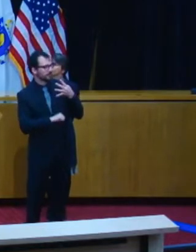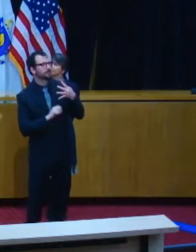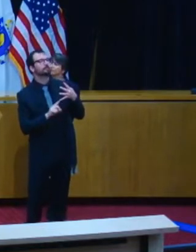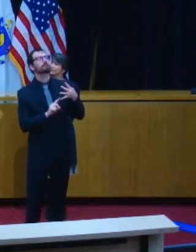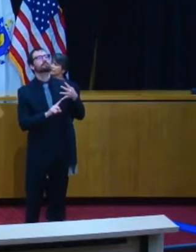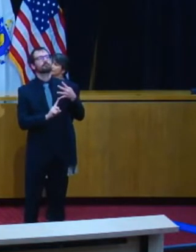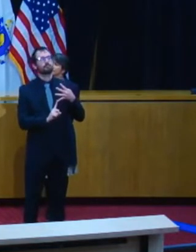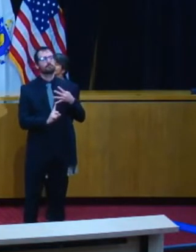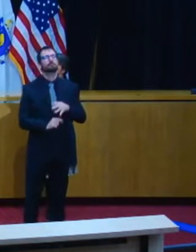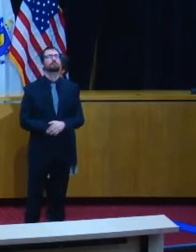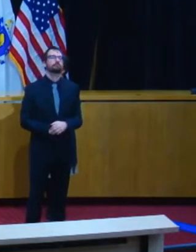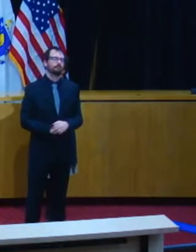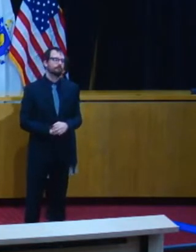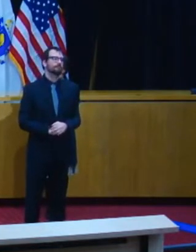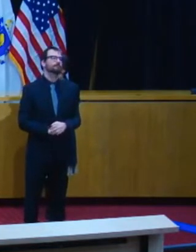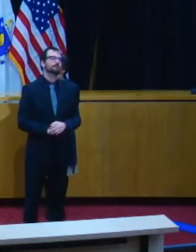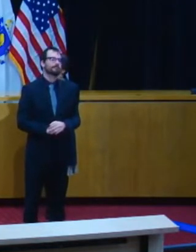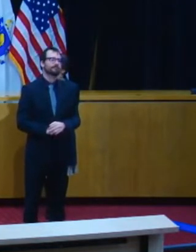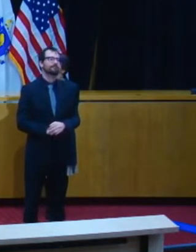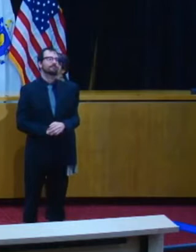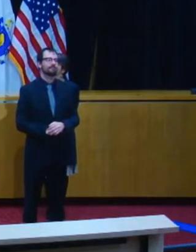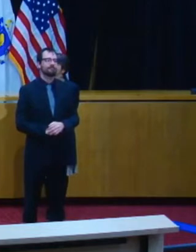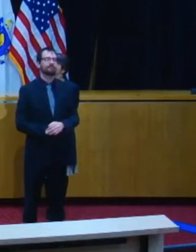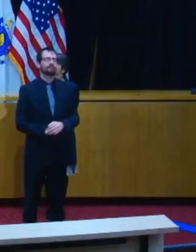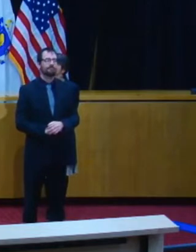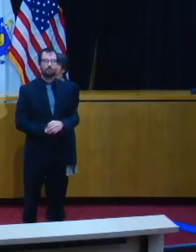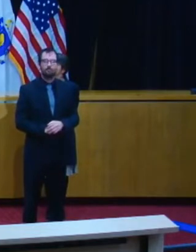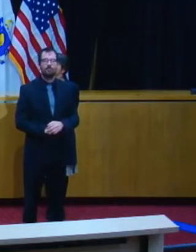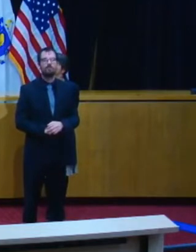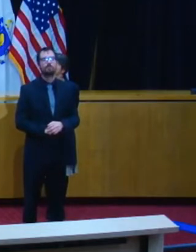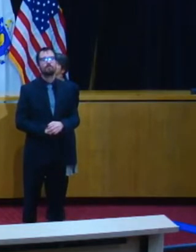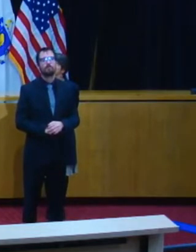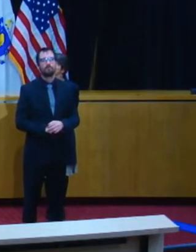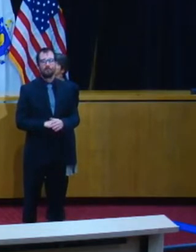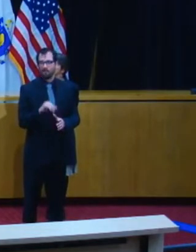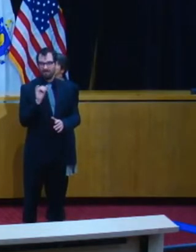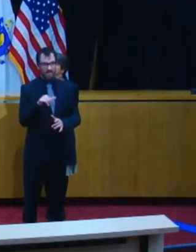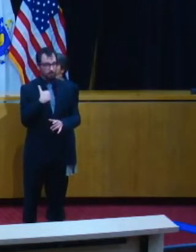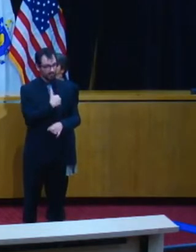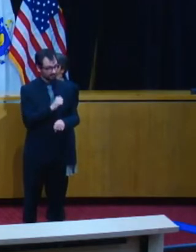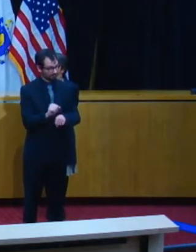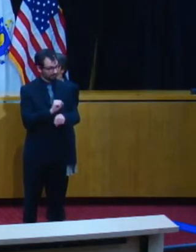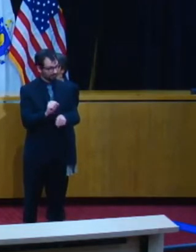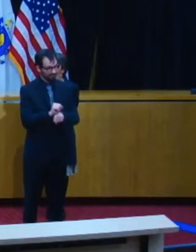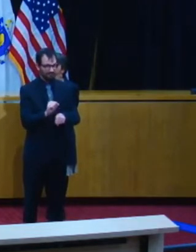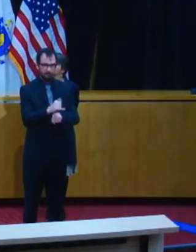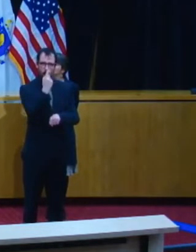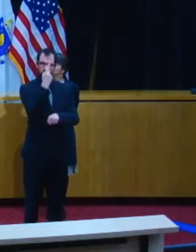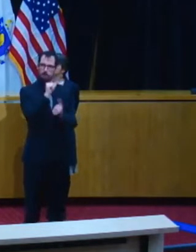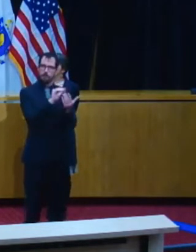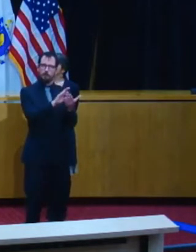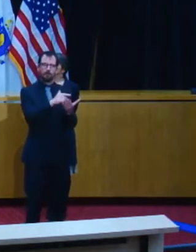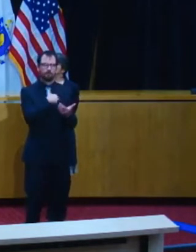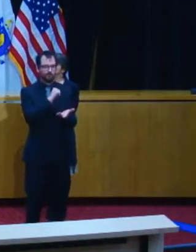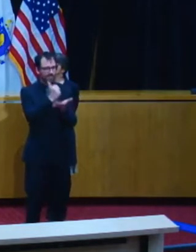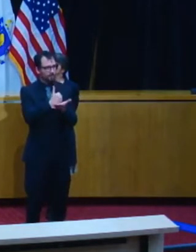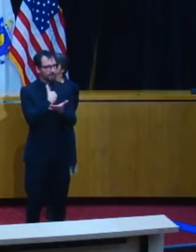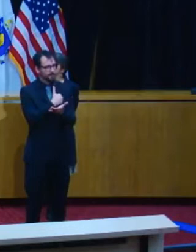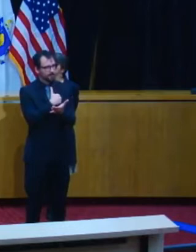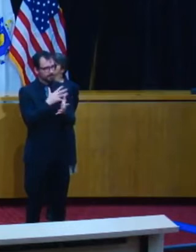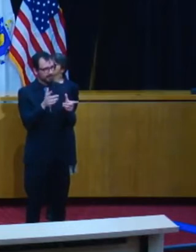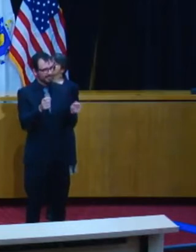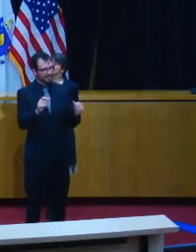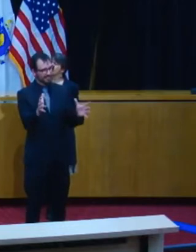in their battle against COVID-19. We're working toward a goal of getting staffed and ready to go on this effort by the end of this month.